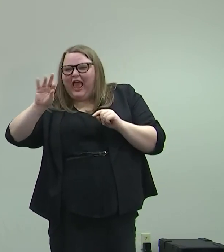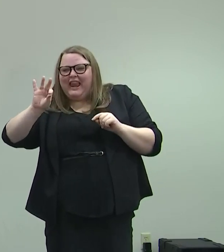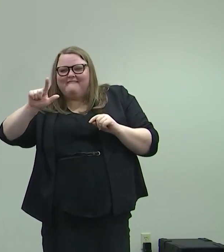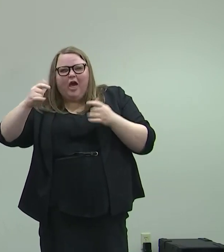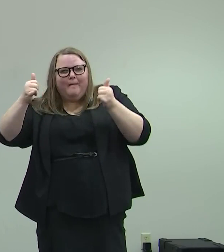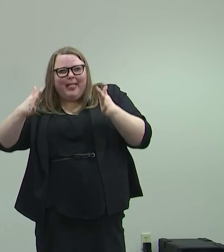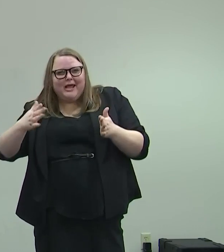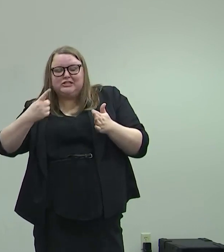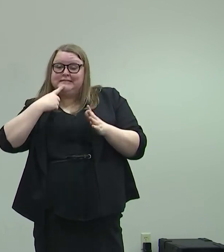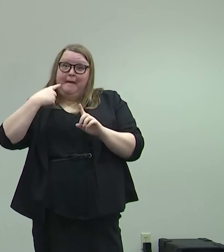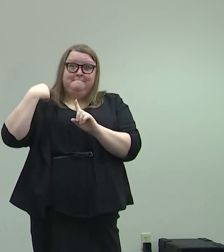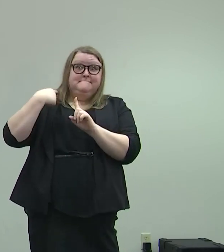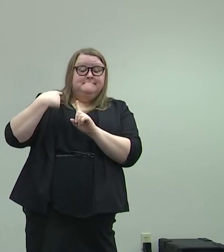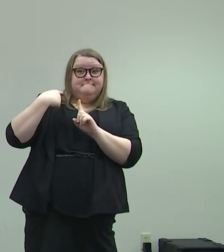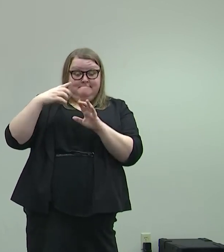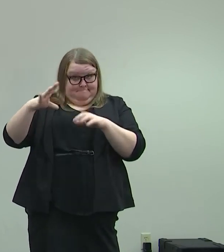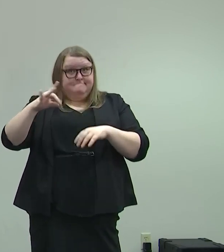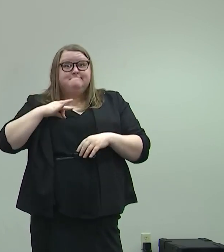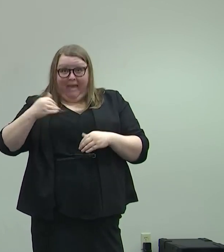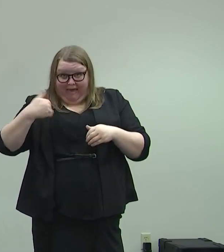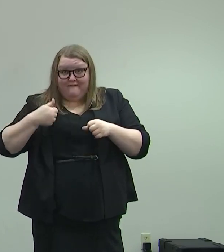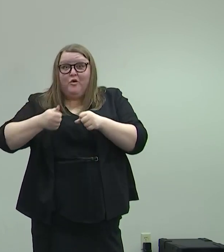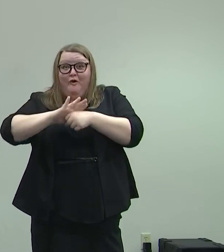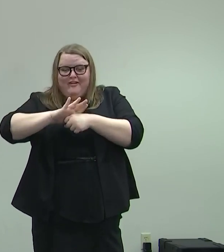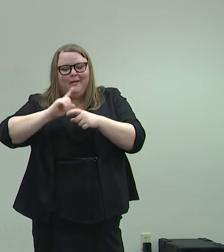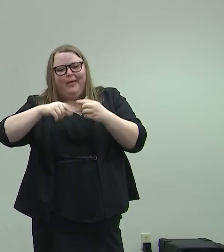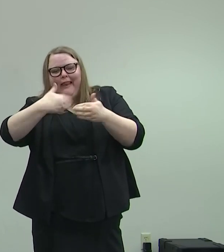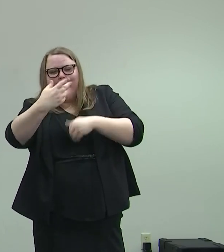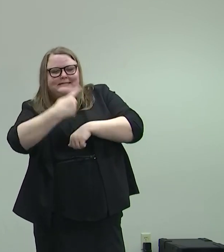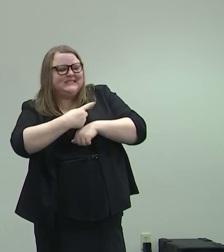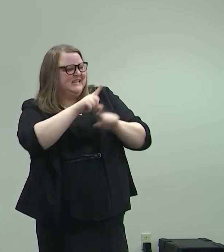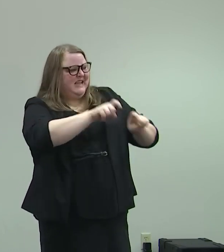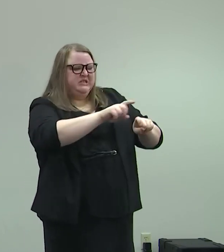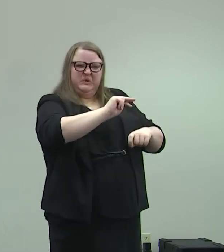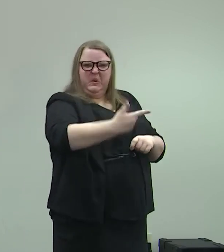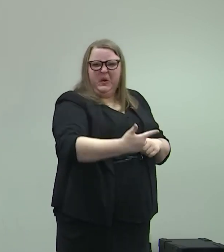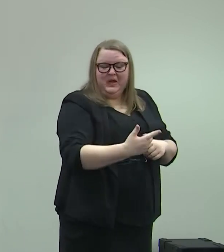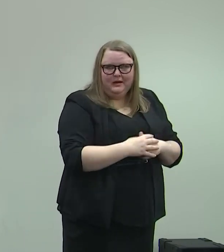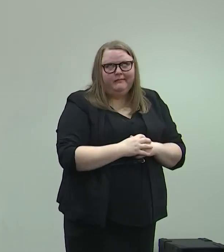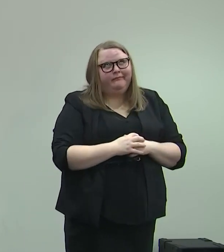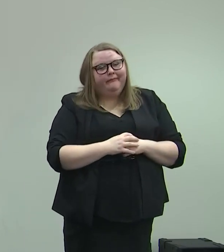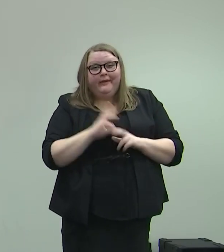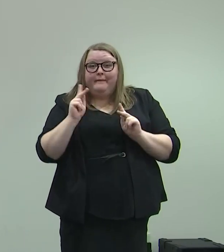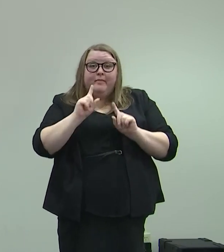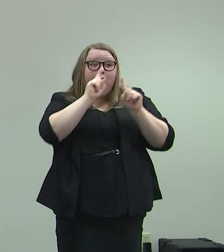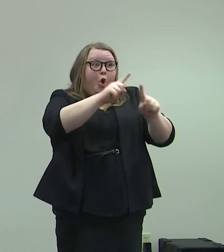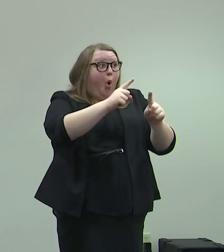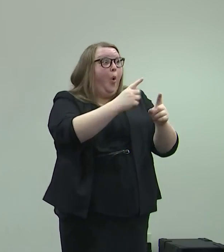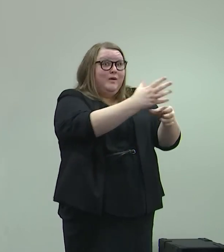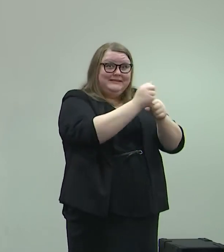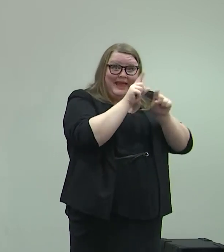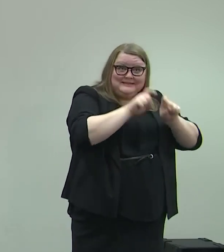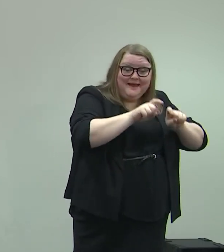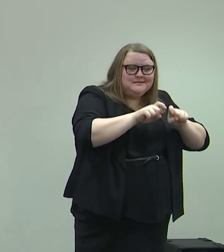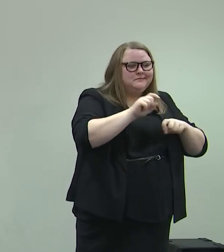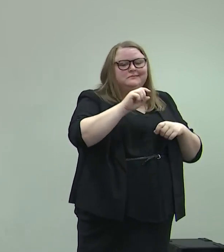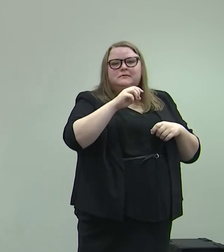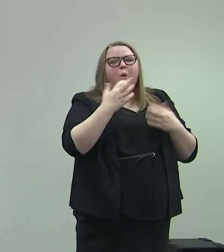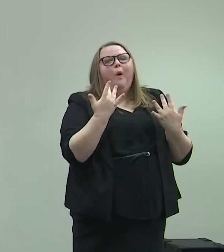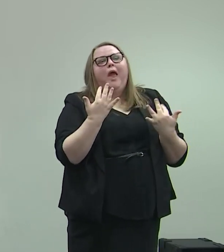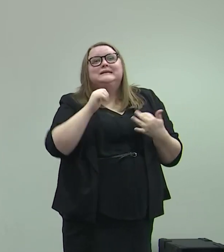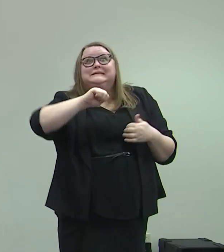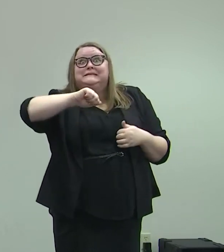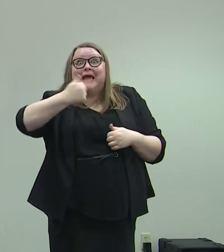said that all the tests were contaminated. They were all negative. People were going for a test, and it was taking them 10 days to get their results back. I